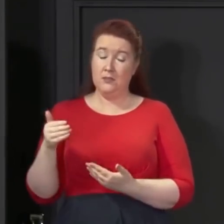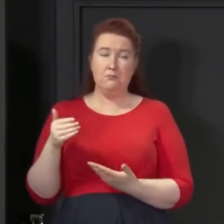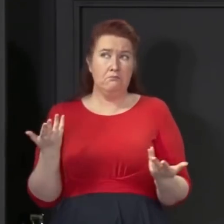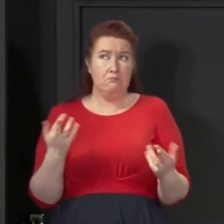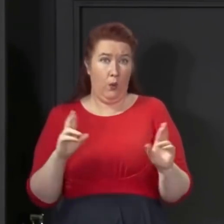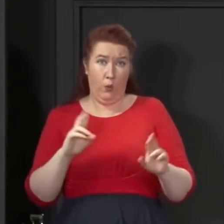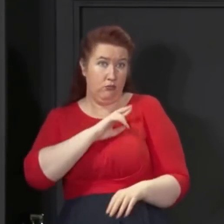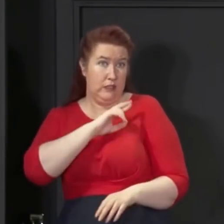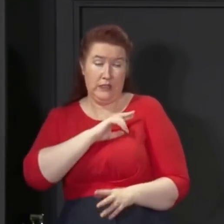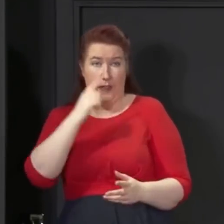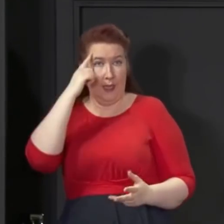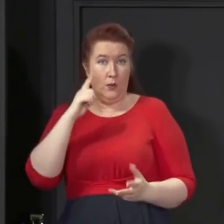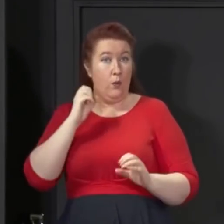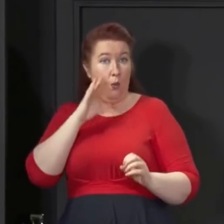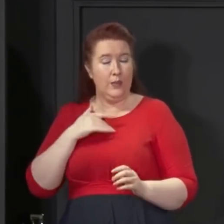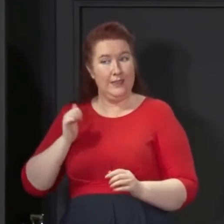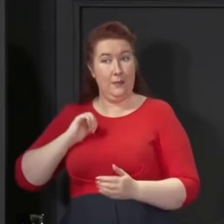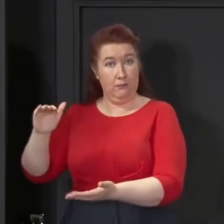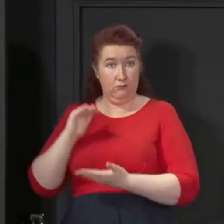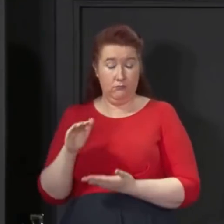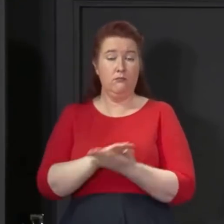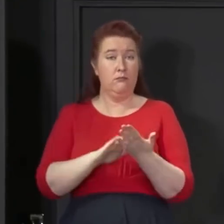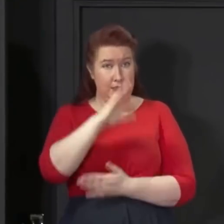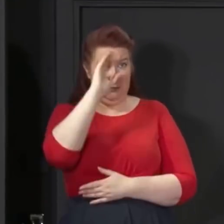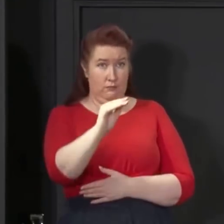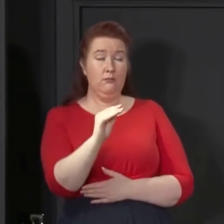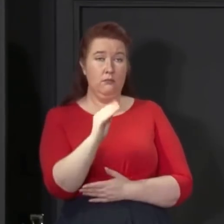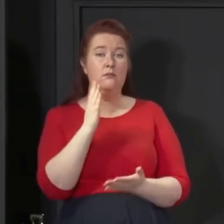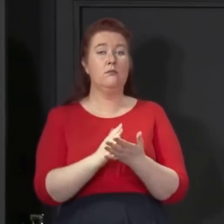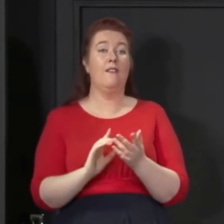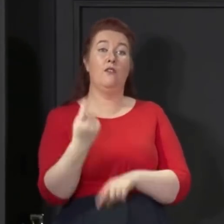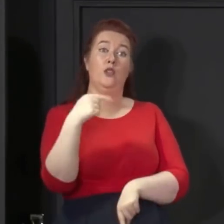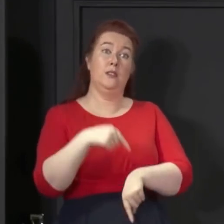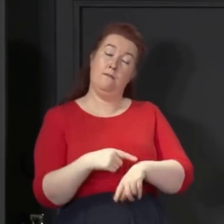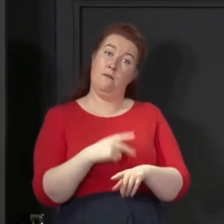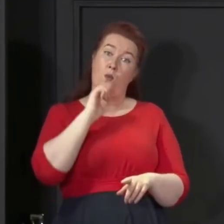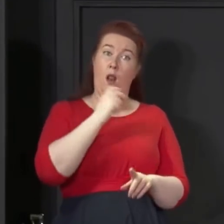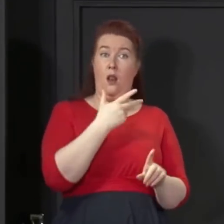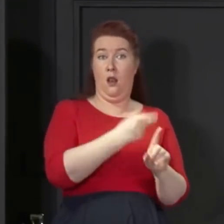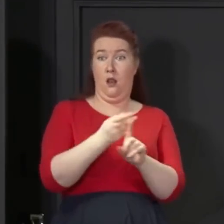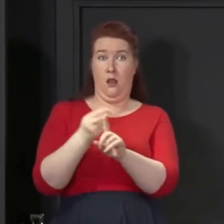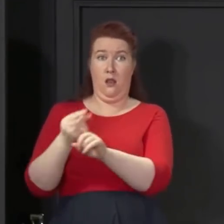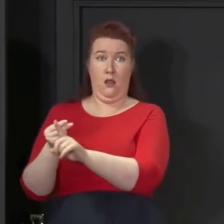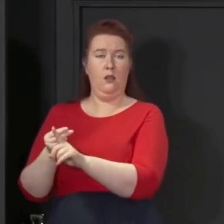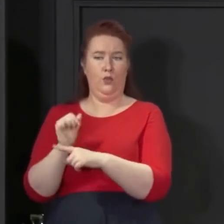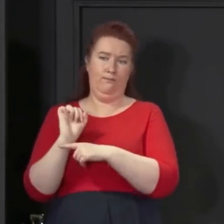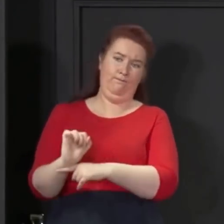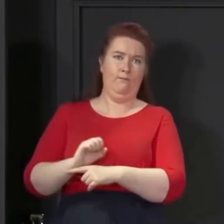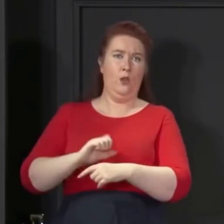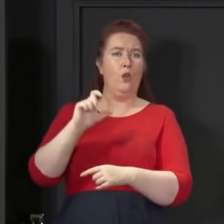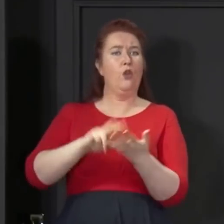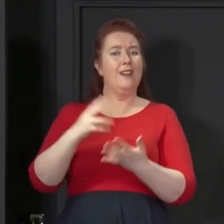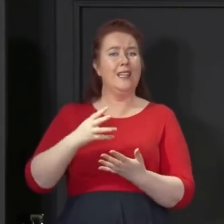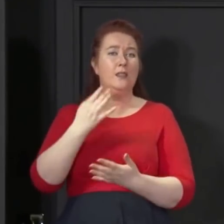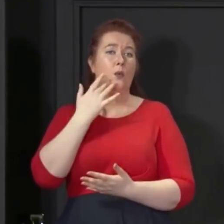no reason at this stage to doubt that, I can confirm to you that the first vaccines against COVID will be administered in Scotland on